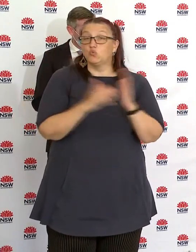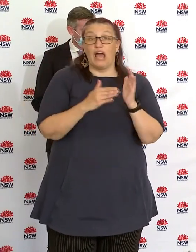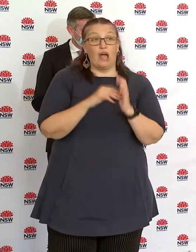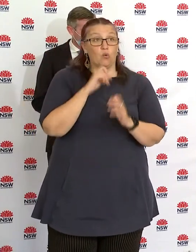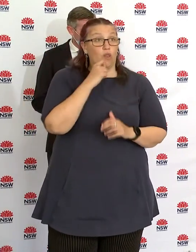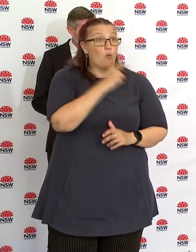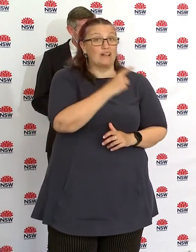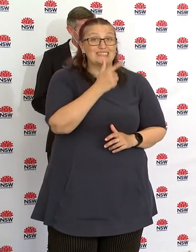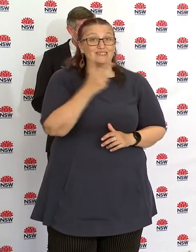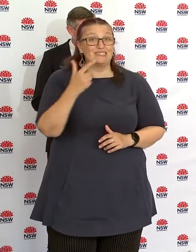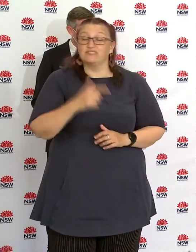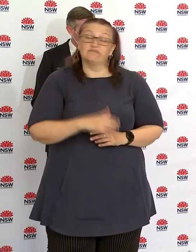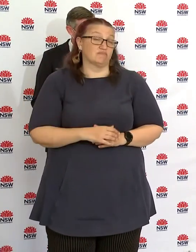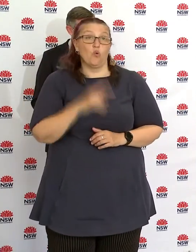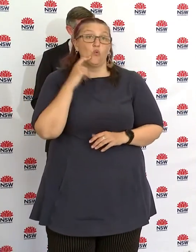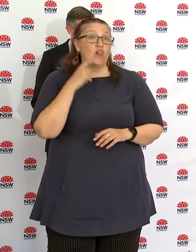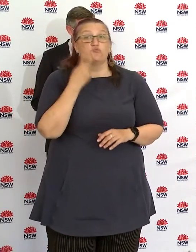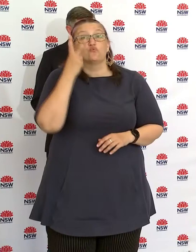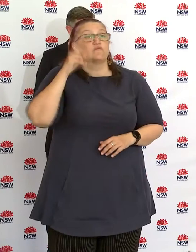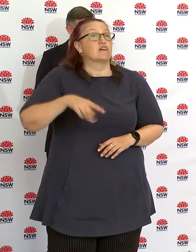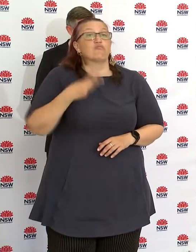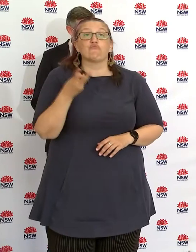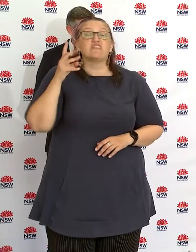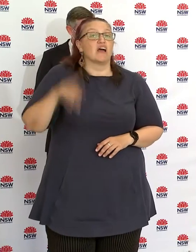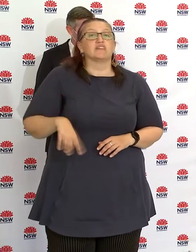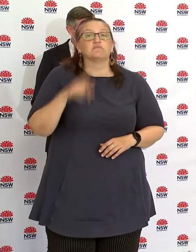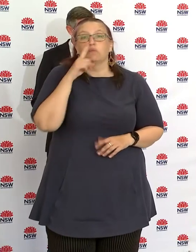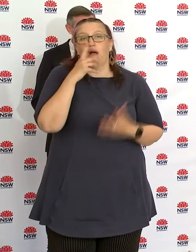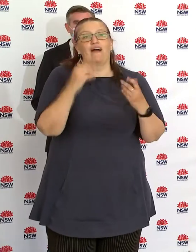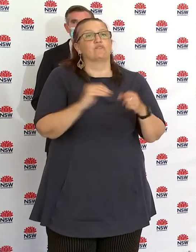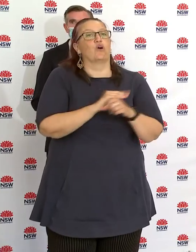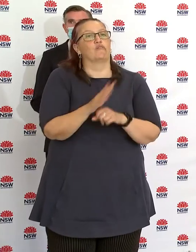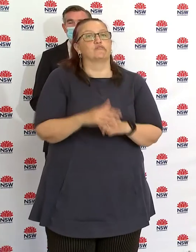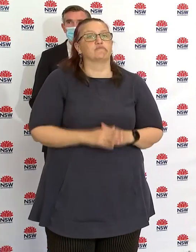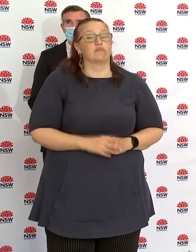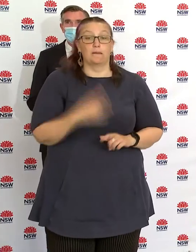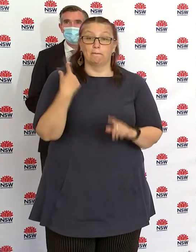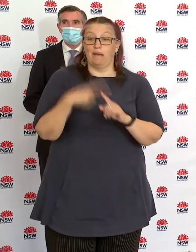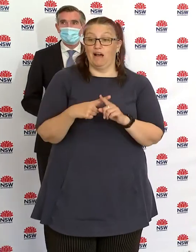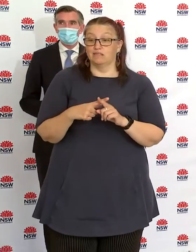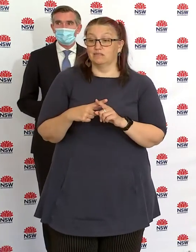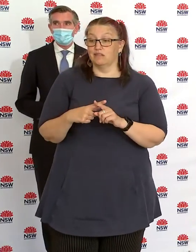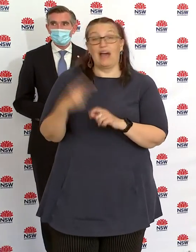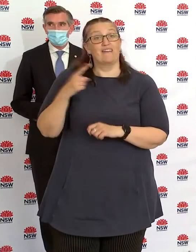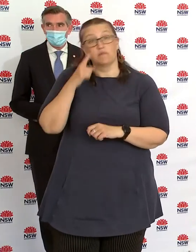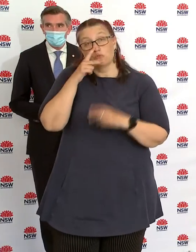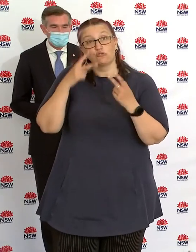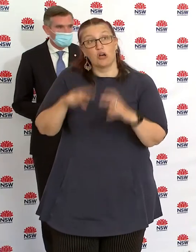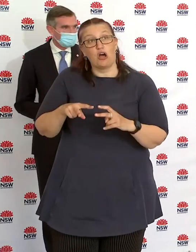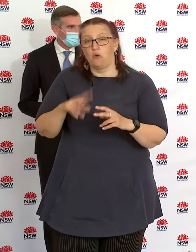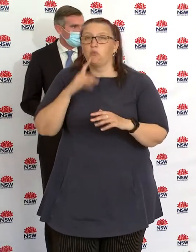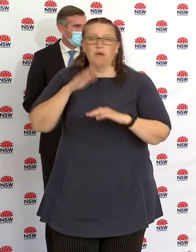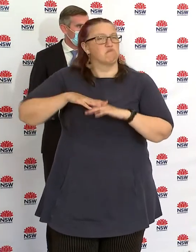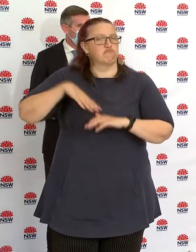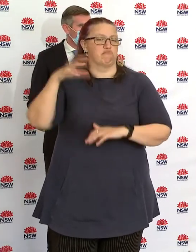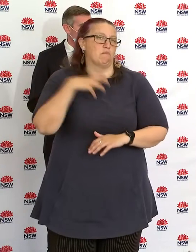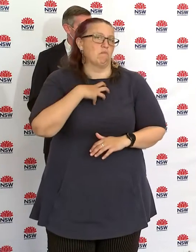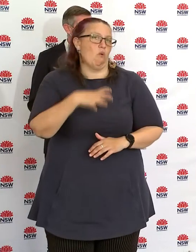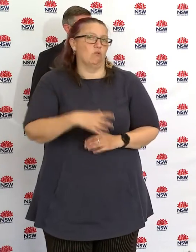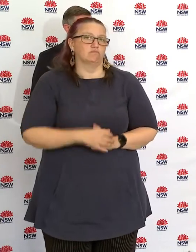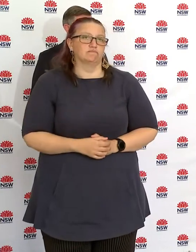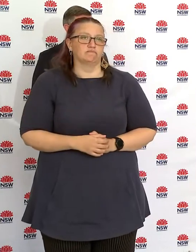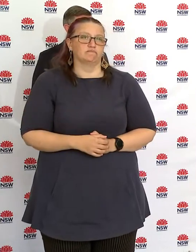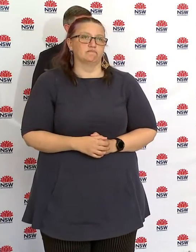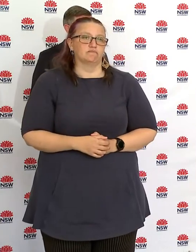also many more deaths. And that is something we need to continue to prevent. First and foremost, and I wear this